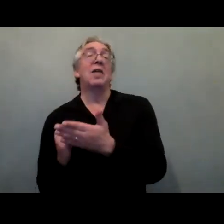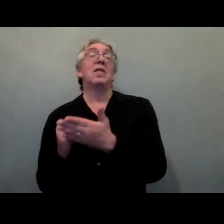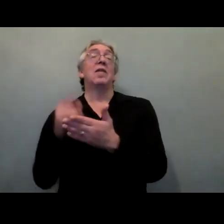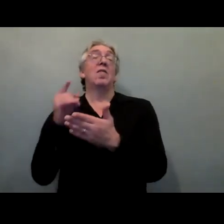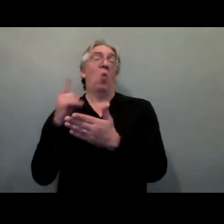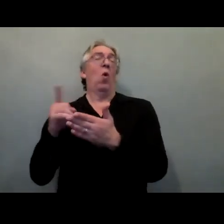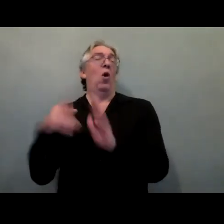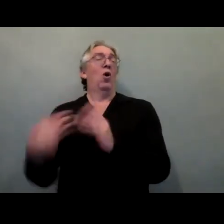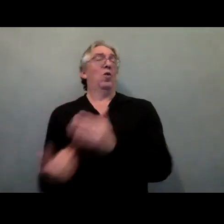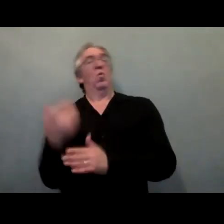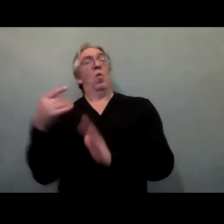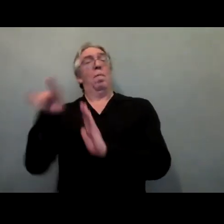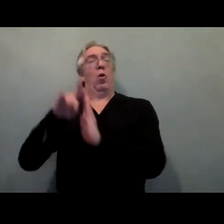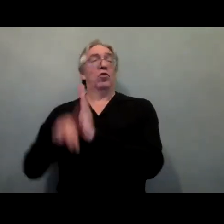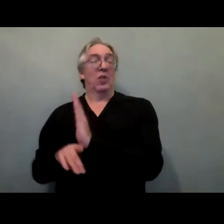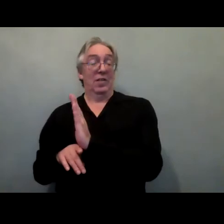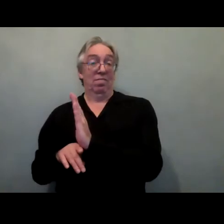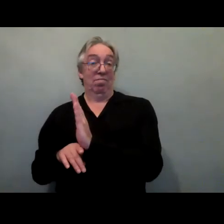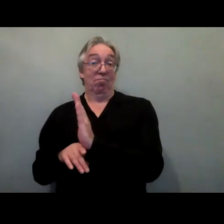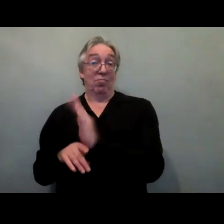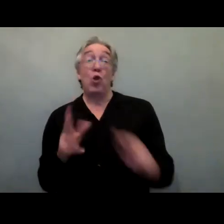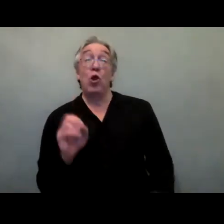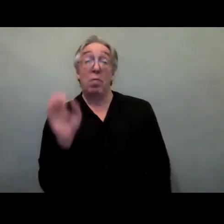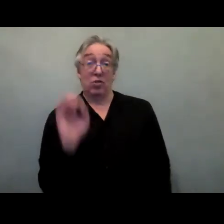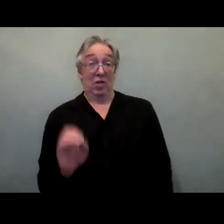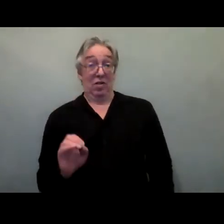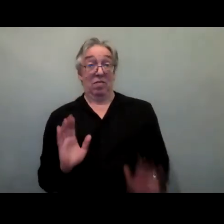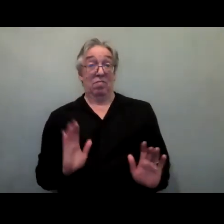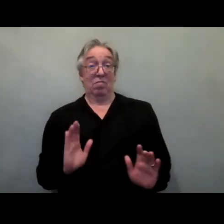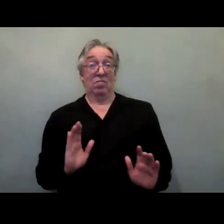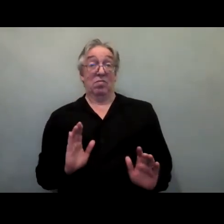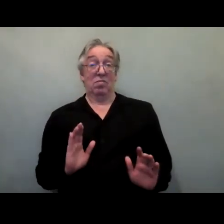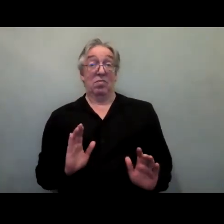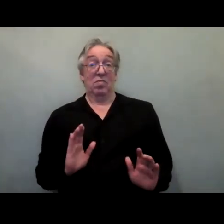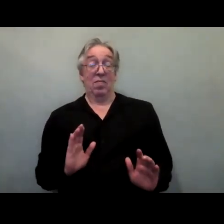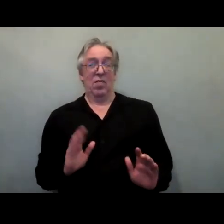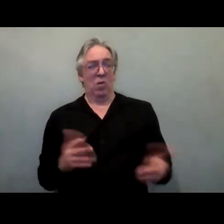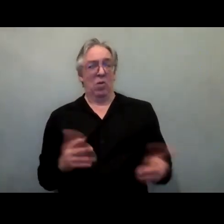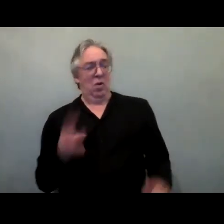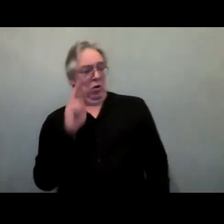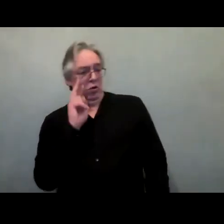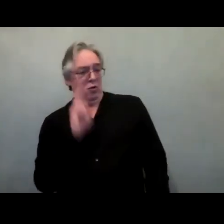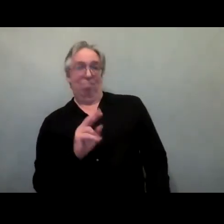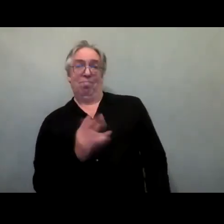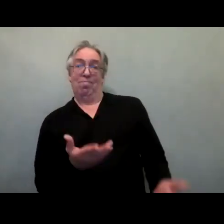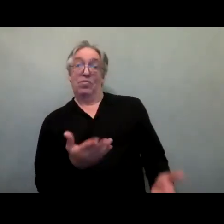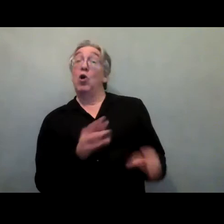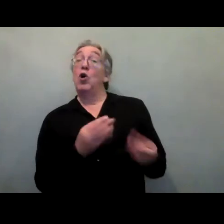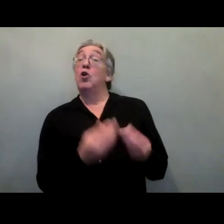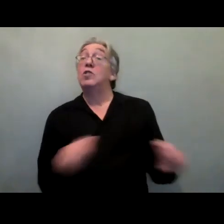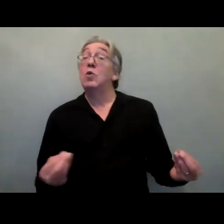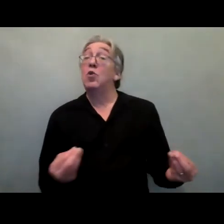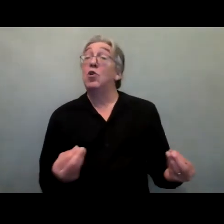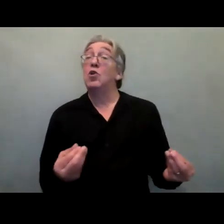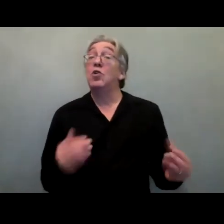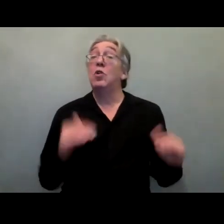efforts. So now, the heightened risk faced by children and adults with disability during the